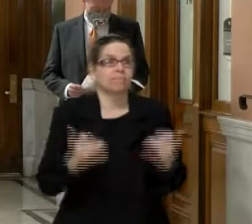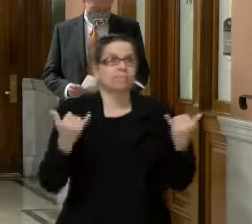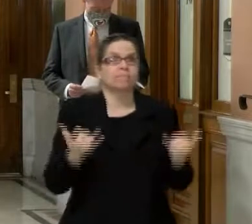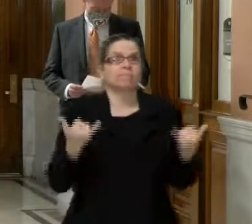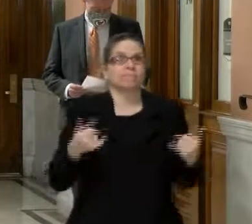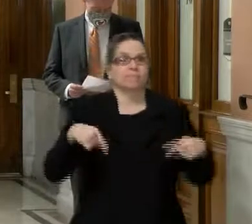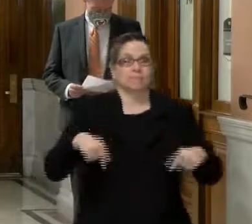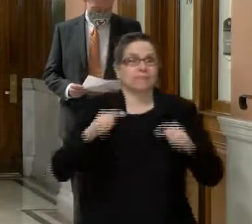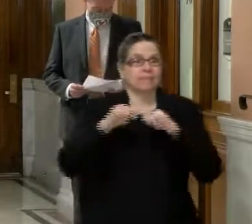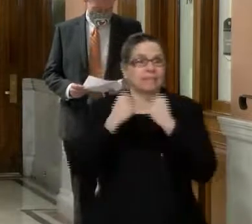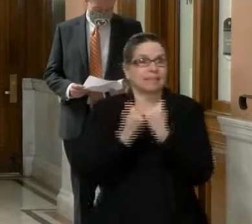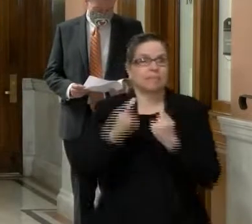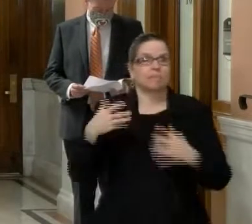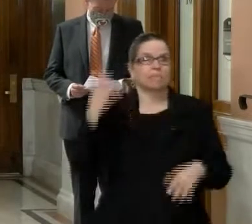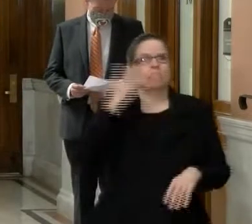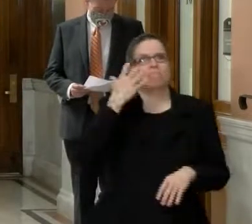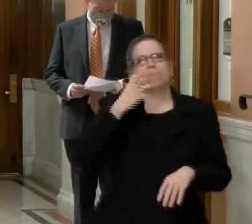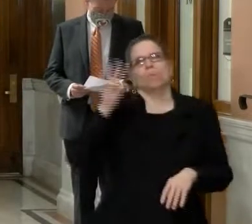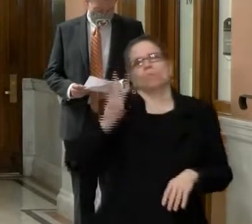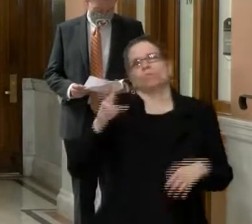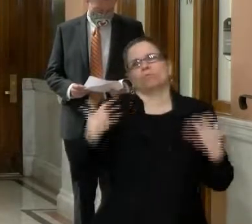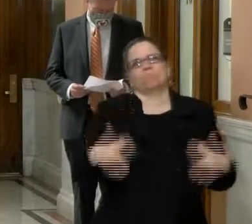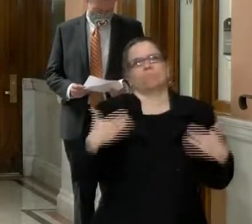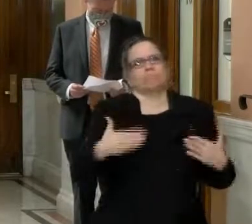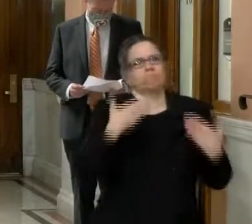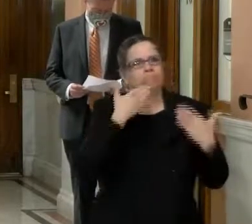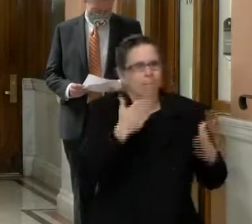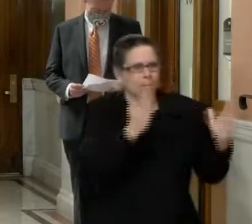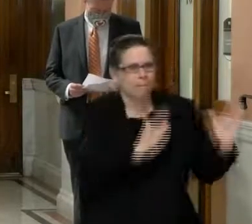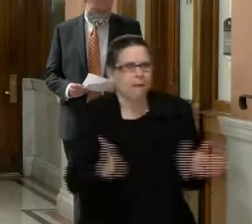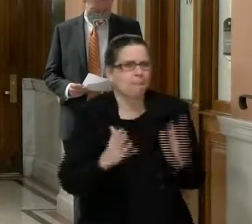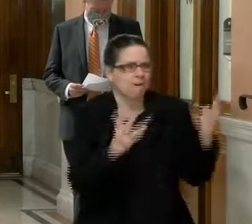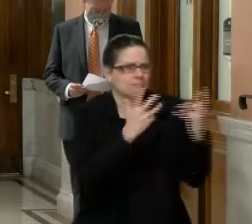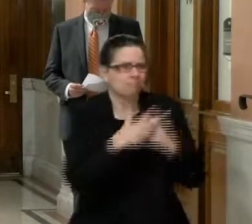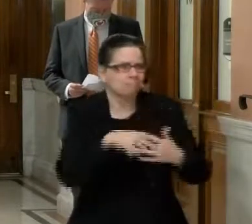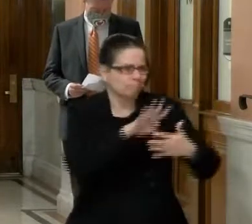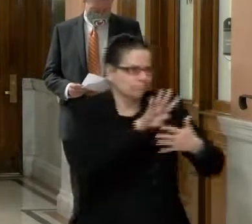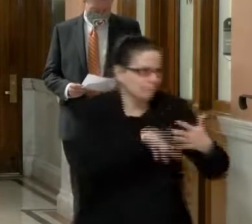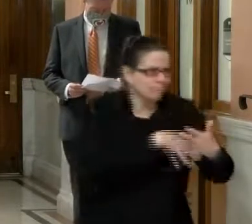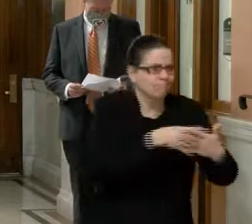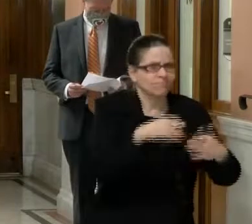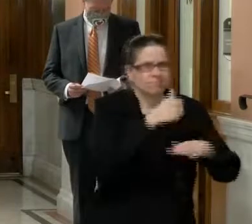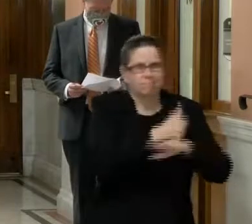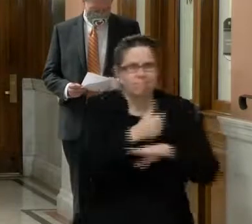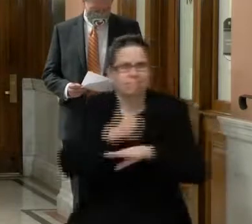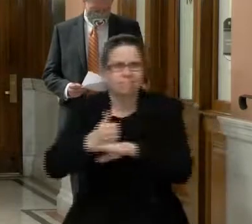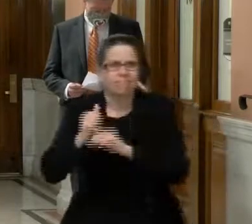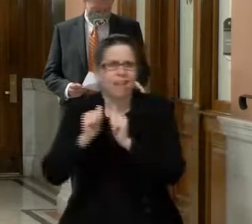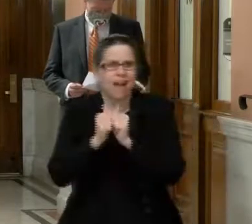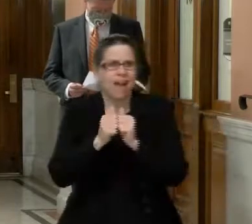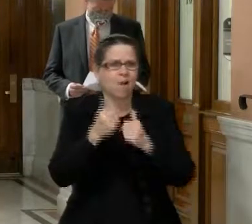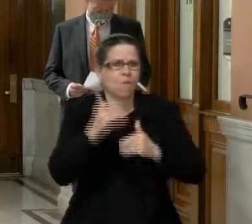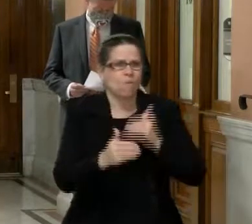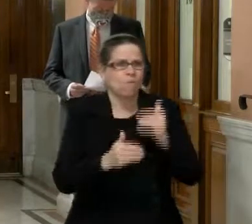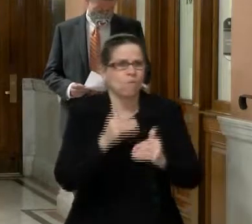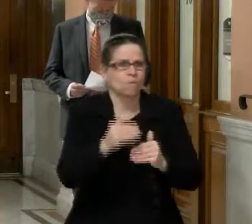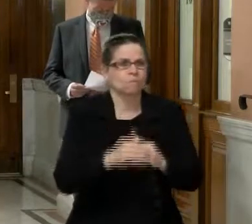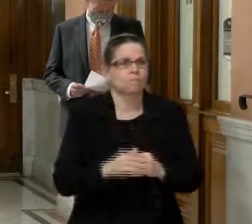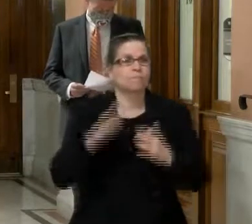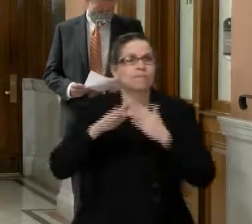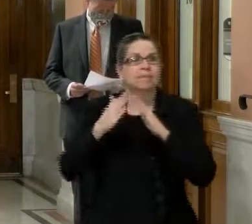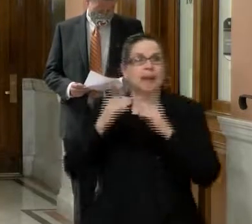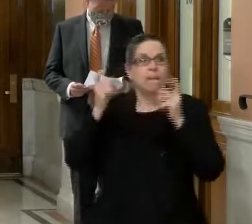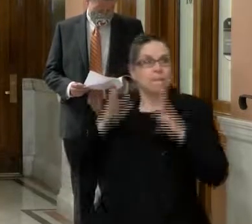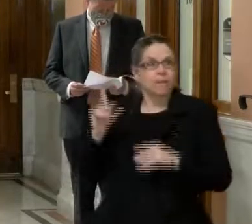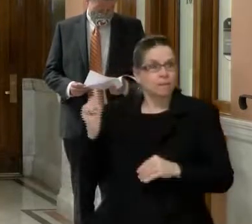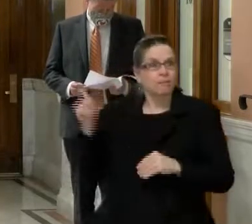You put a lot of time into planning for the vaccine distribution of the vaccine. It's led by the manager, Dr. Hirsch, our public health department, another part in